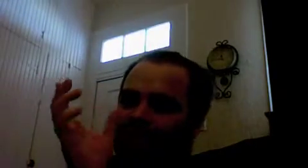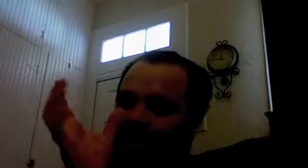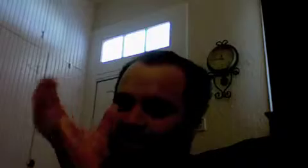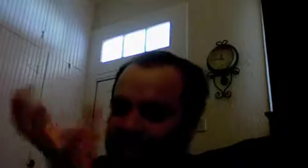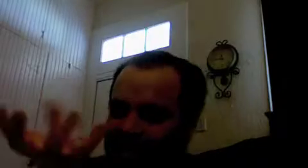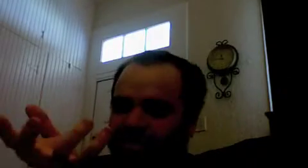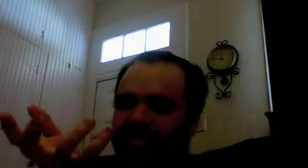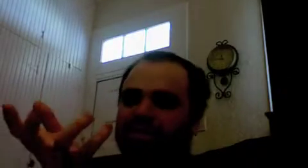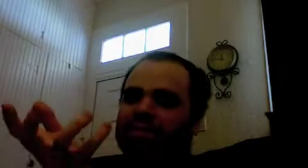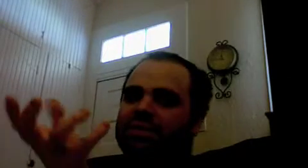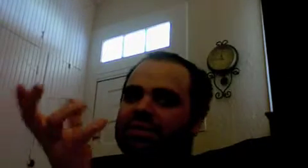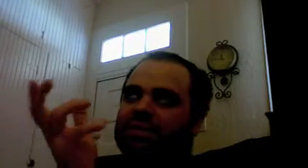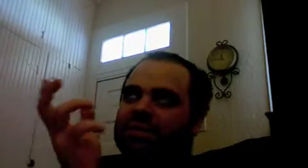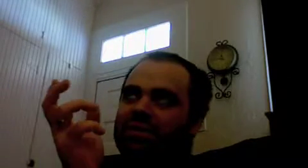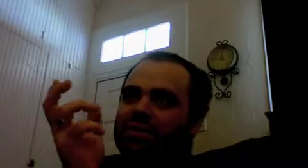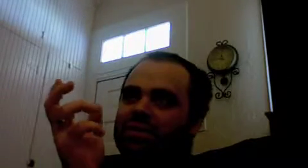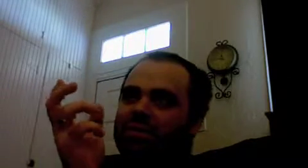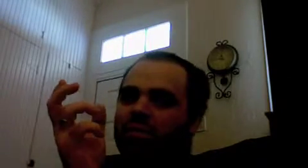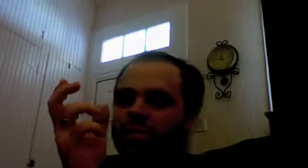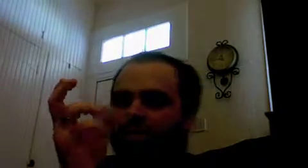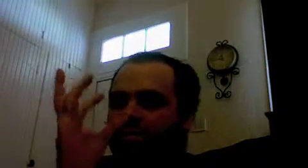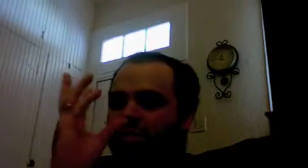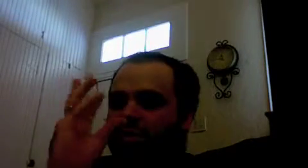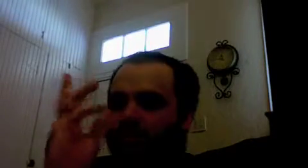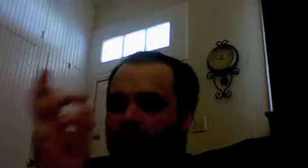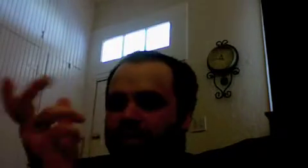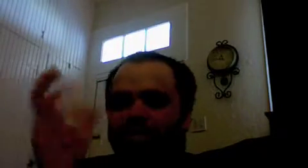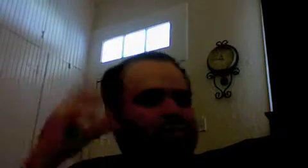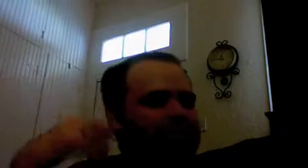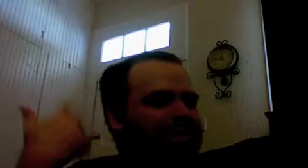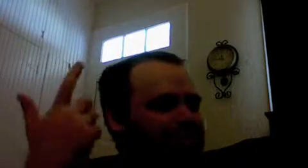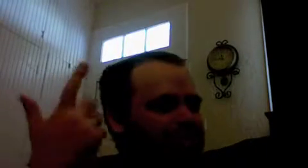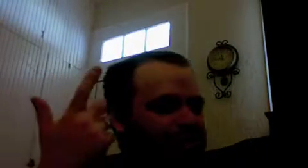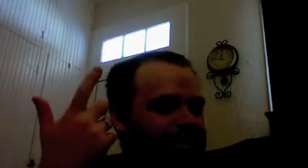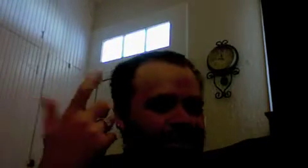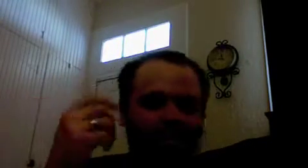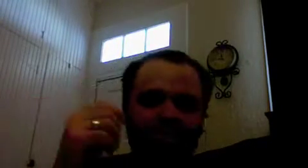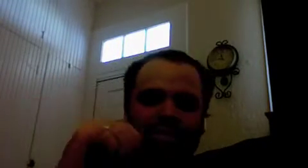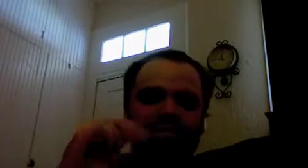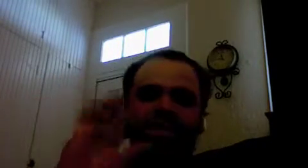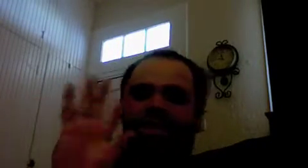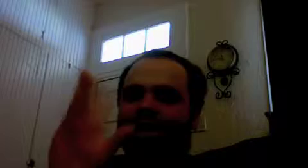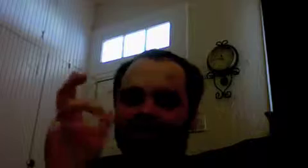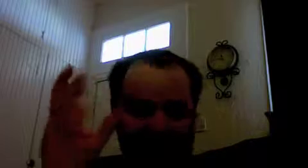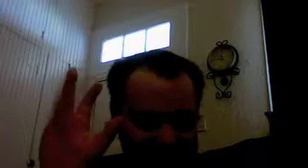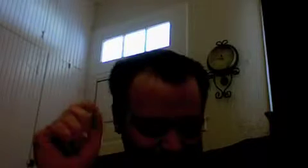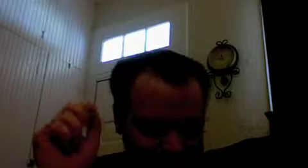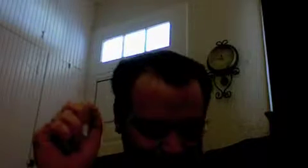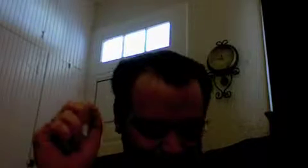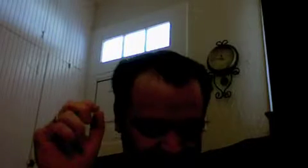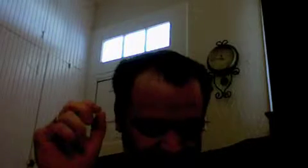is identical with the properties that we typically conceive of as God seems to me to be